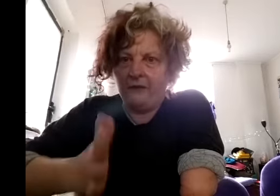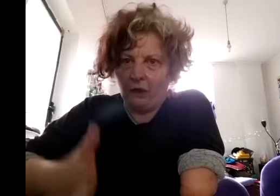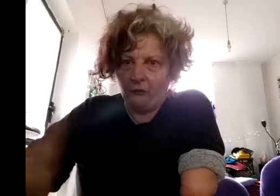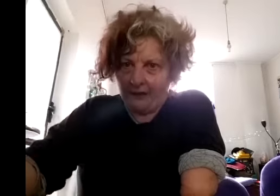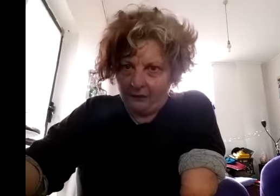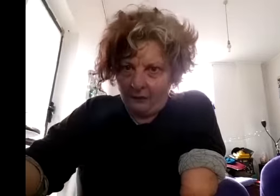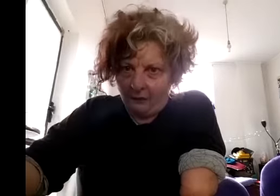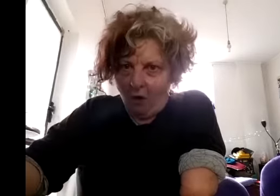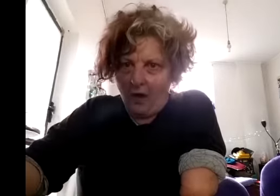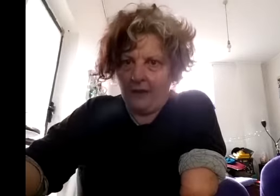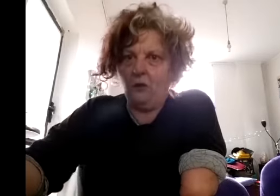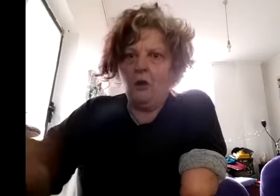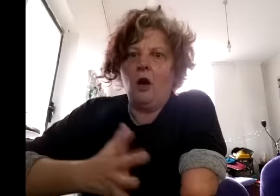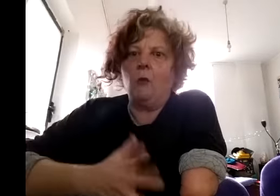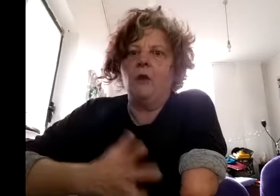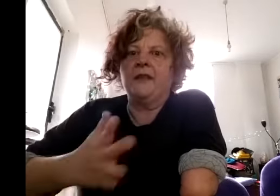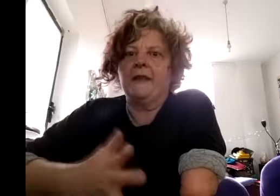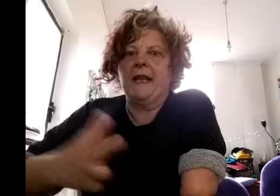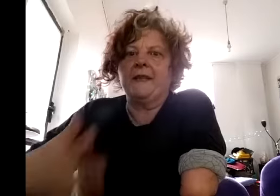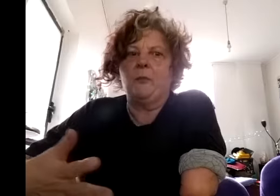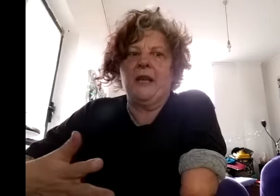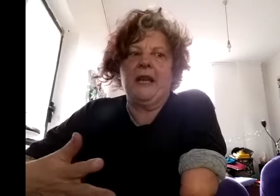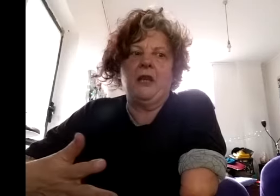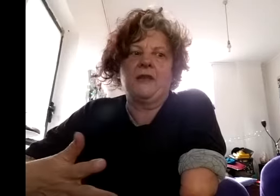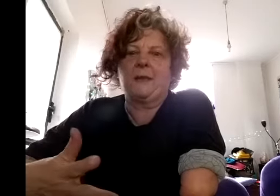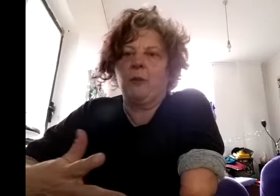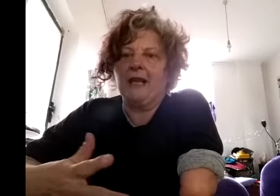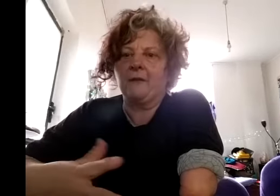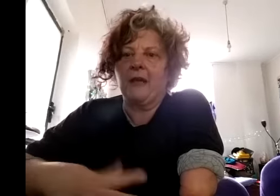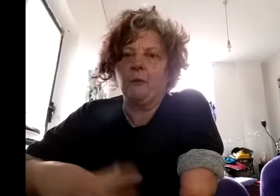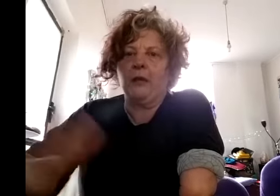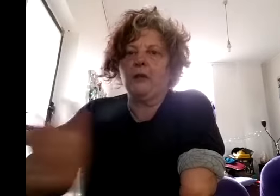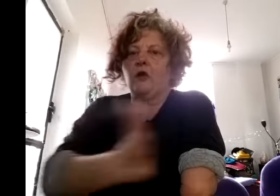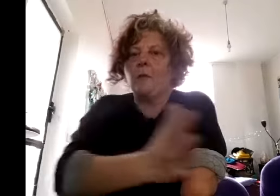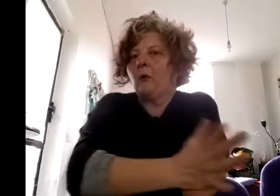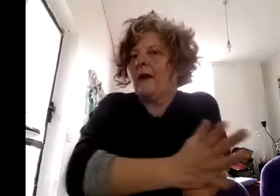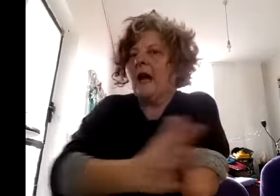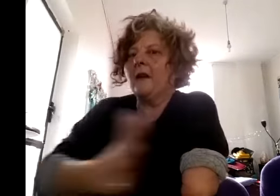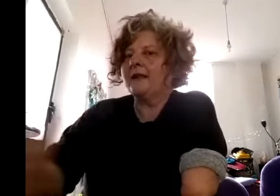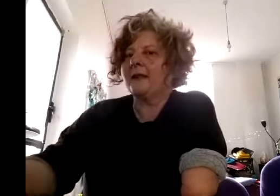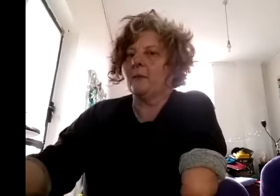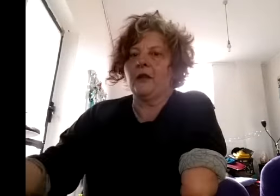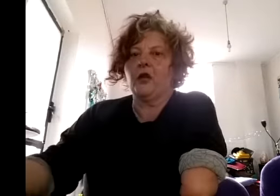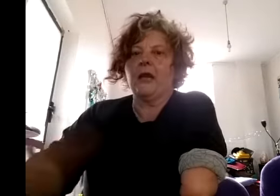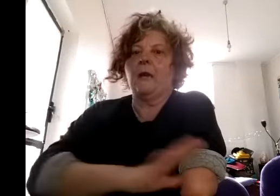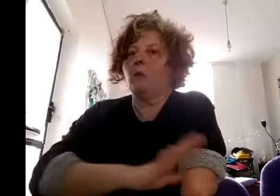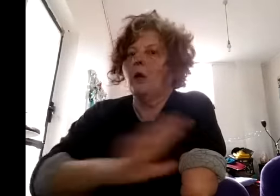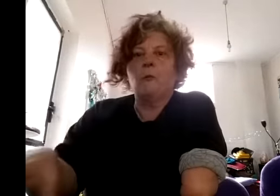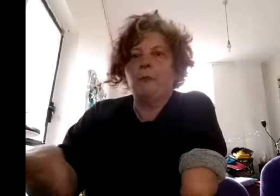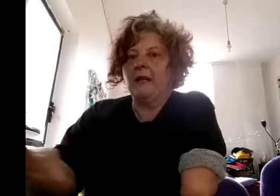correct line i wanted there to be space for everybody no matter where they are in their disability journey and believe me